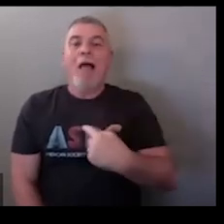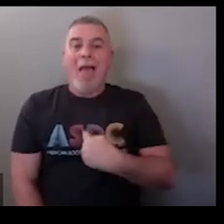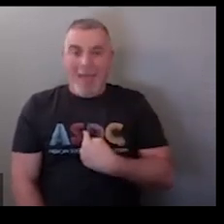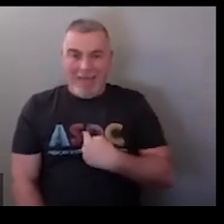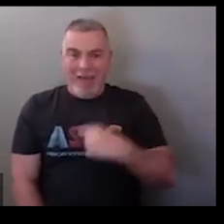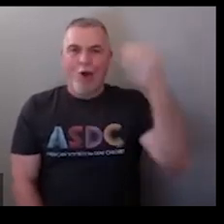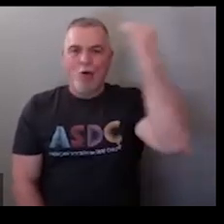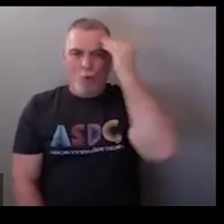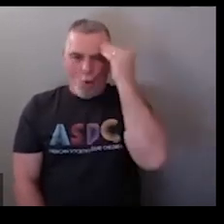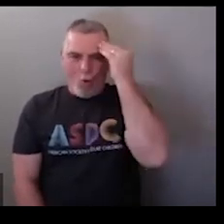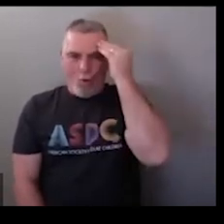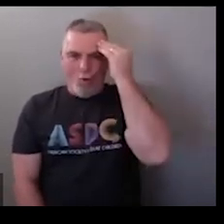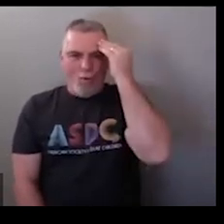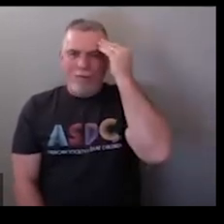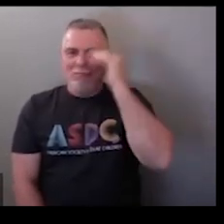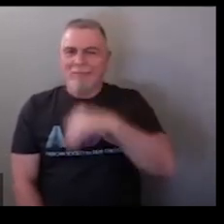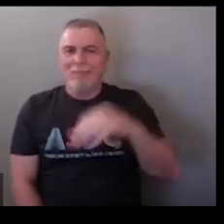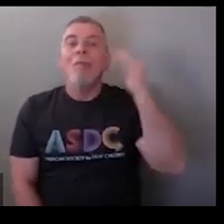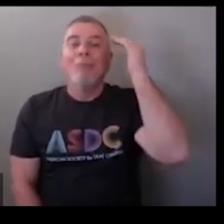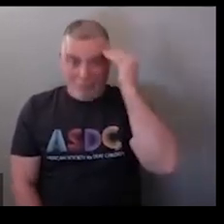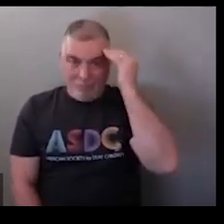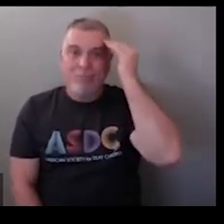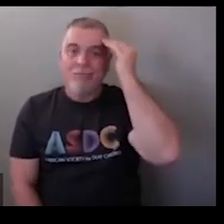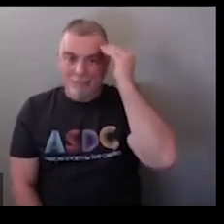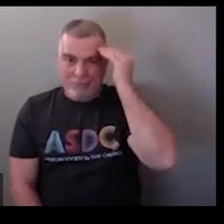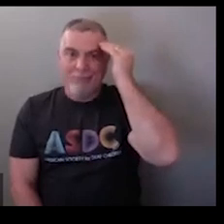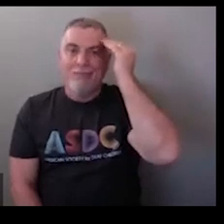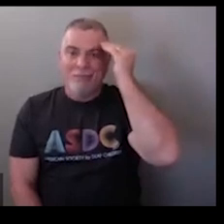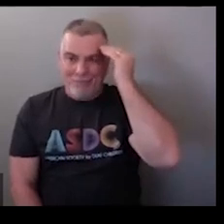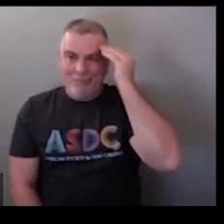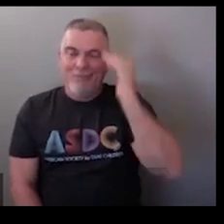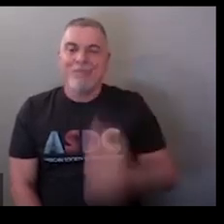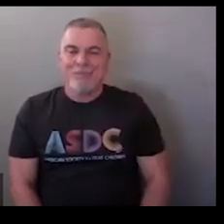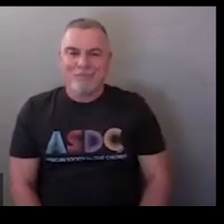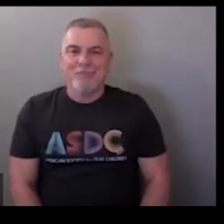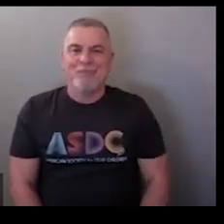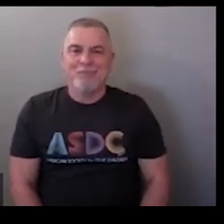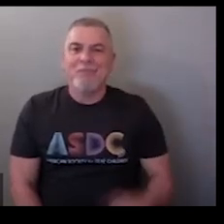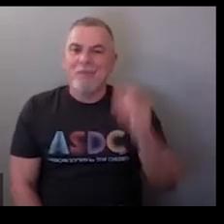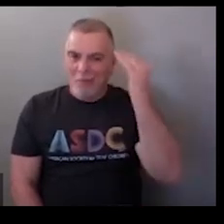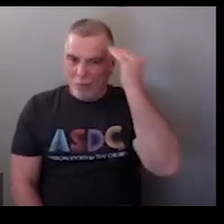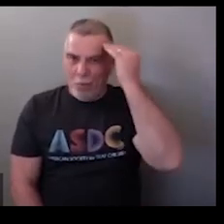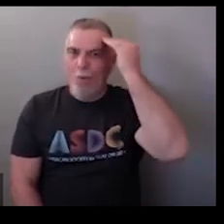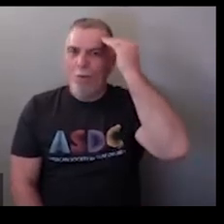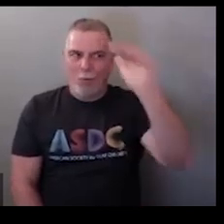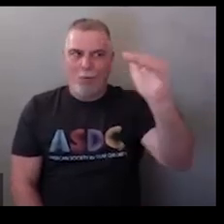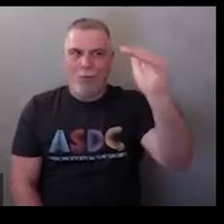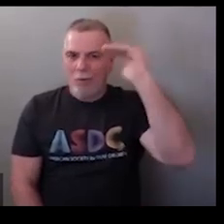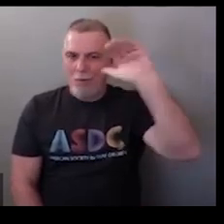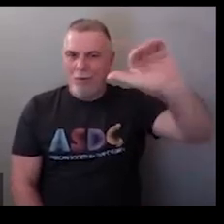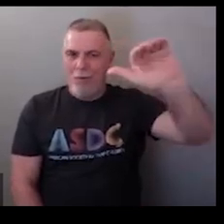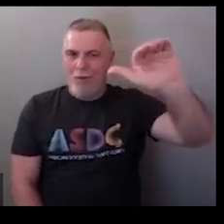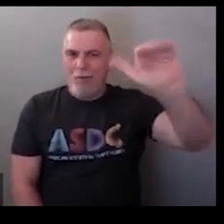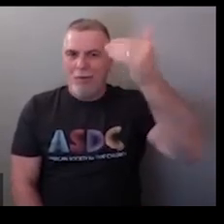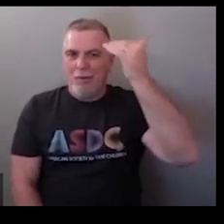so I know you don't need to do the no just shake your head in the affirmative and do the sign for no